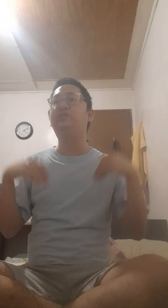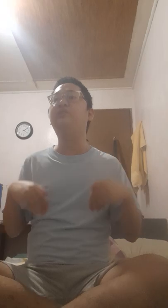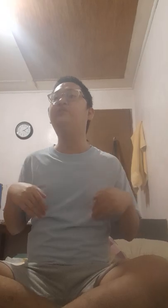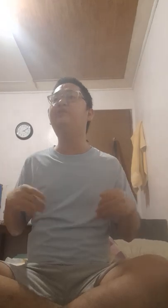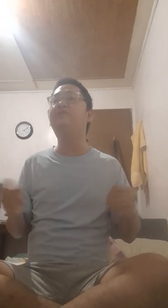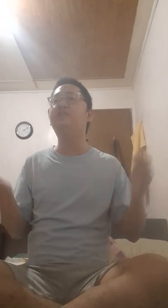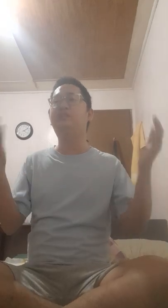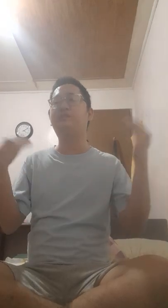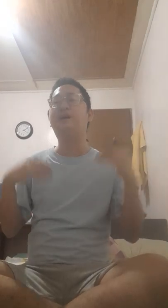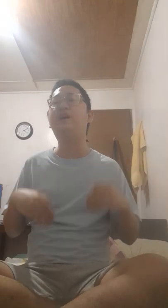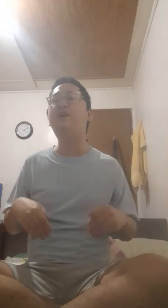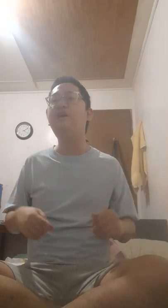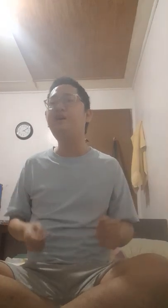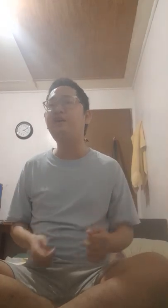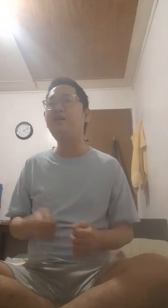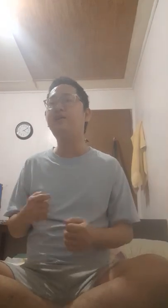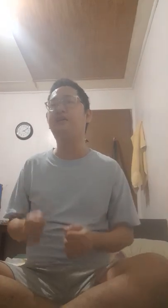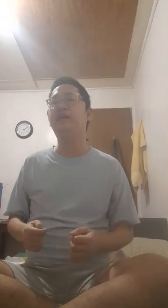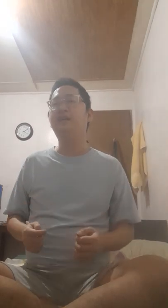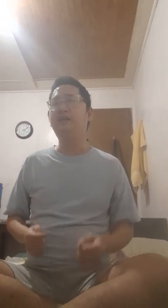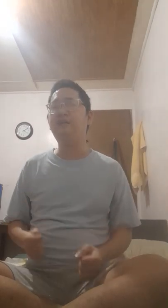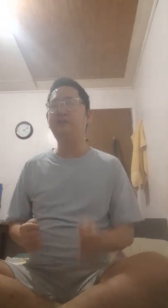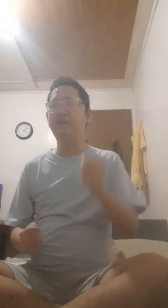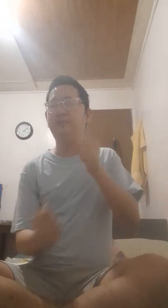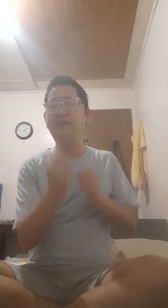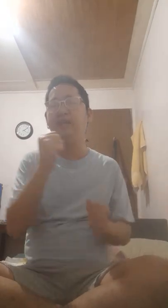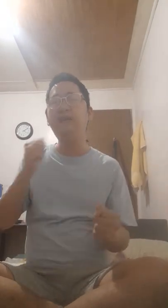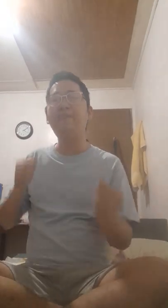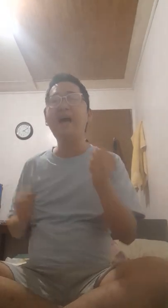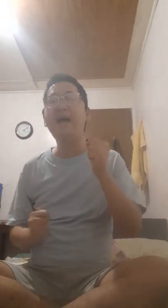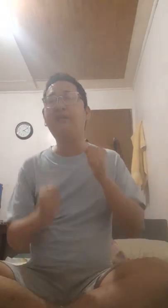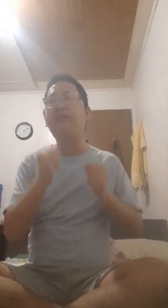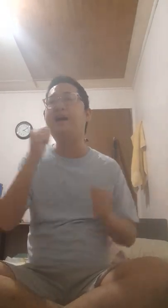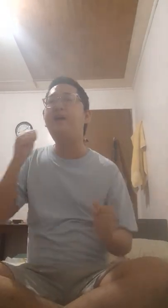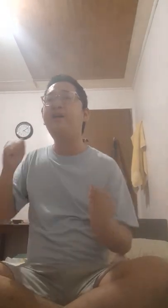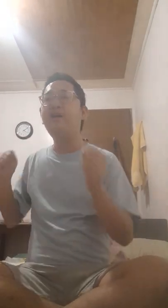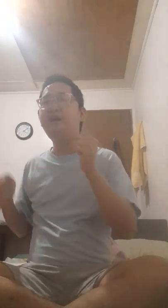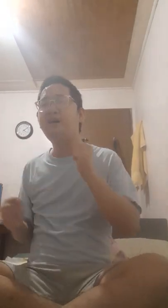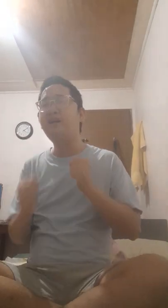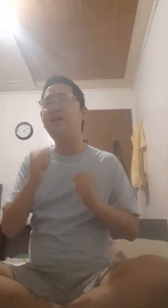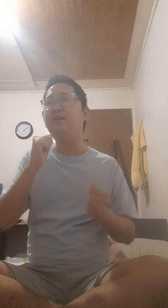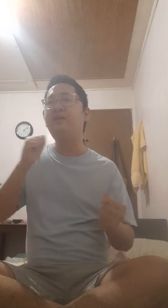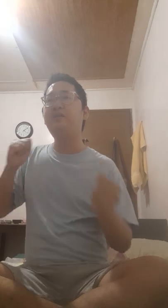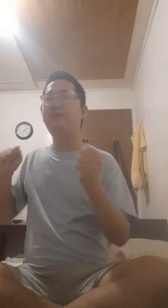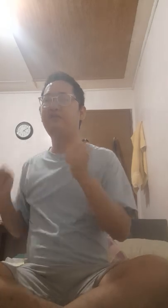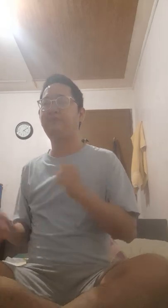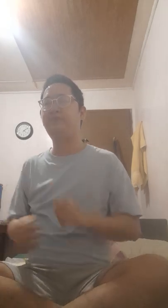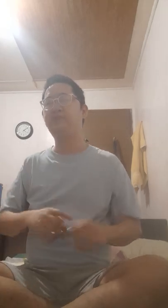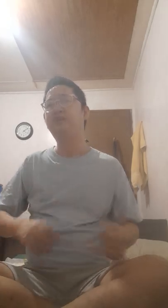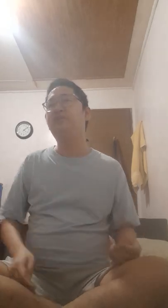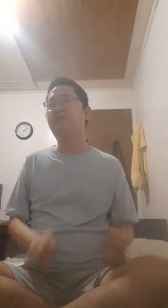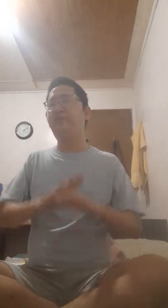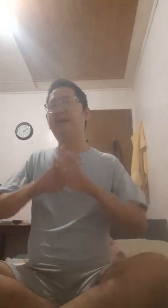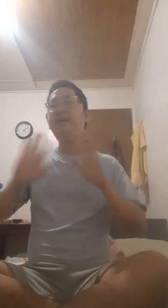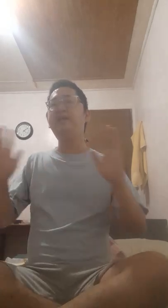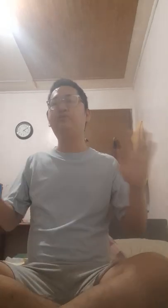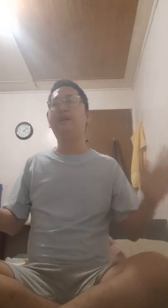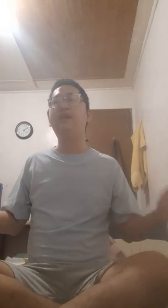the smoke In their big black car To be a trend